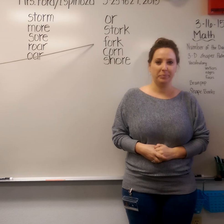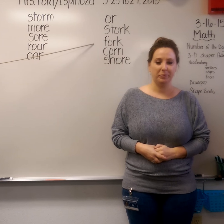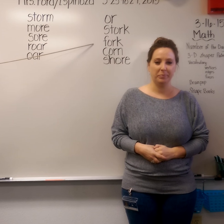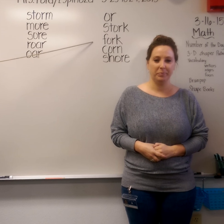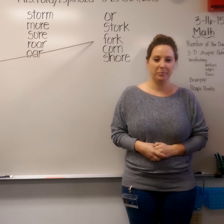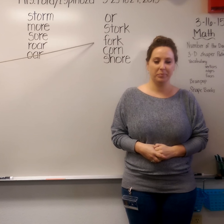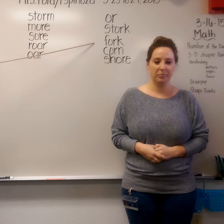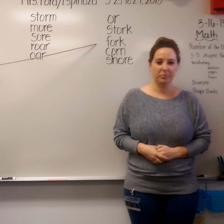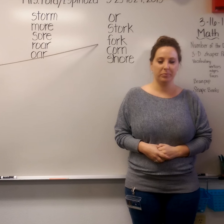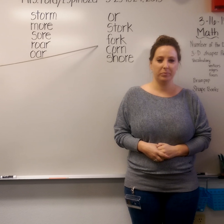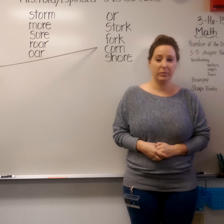Corn.